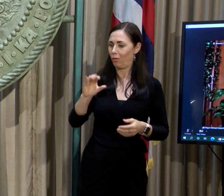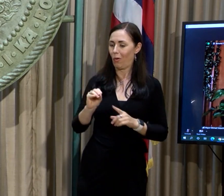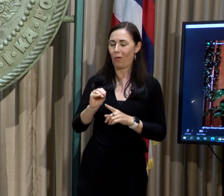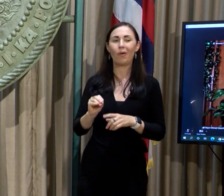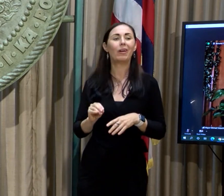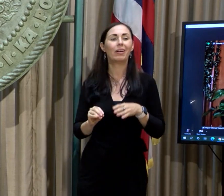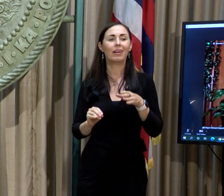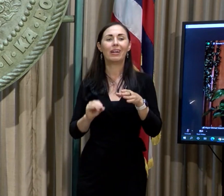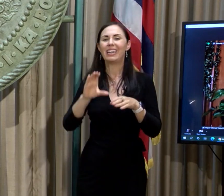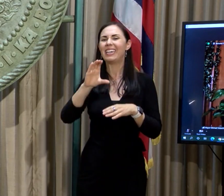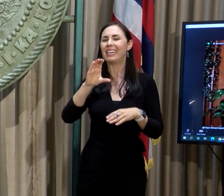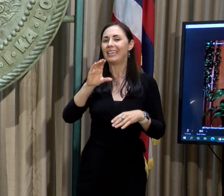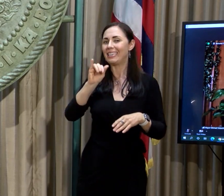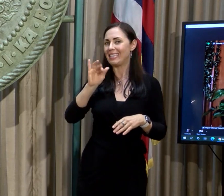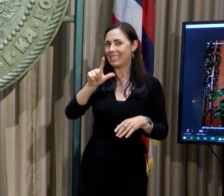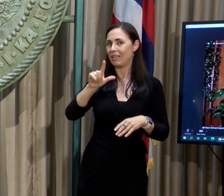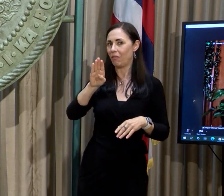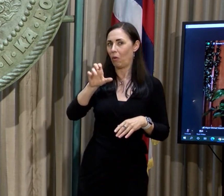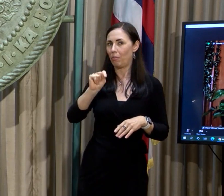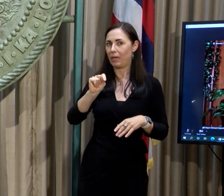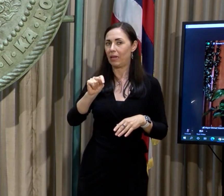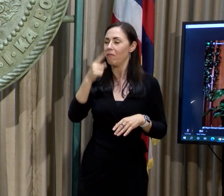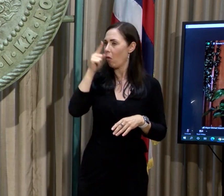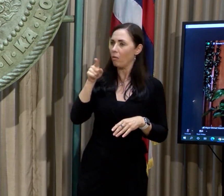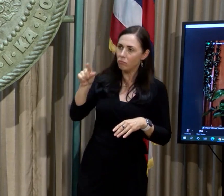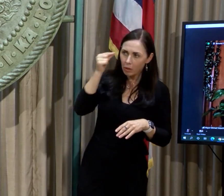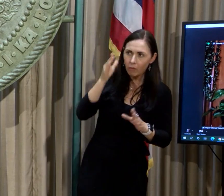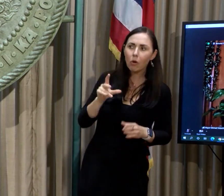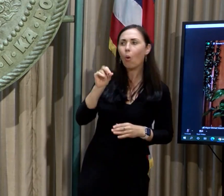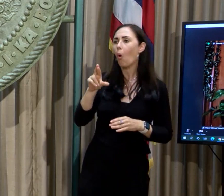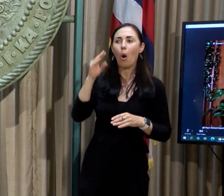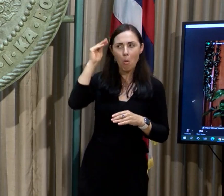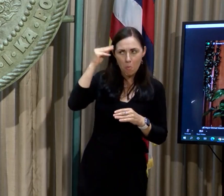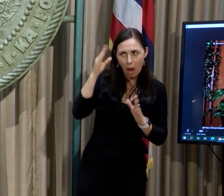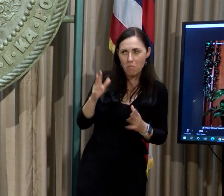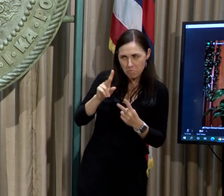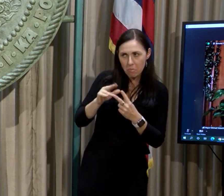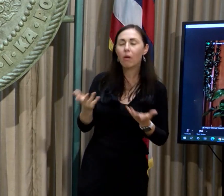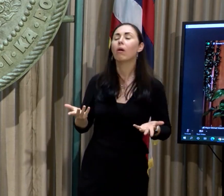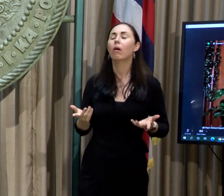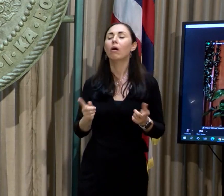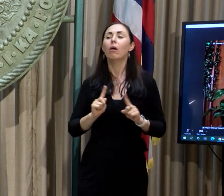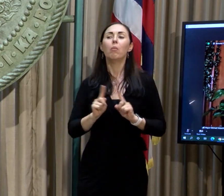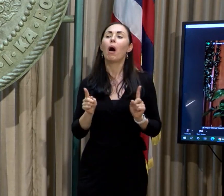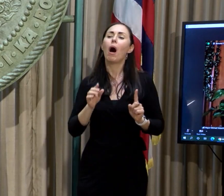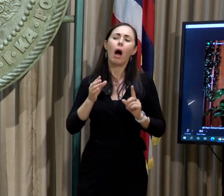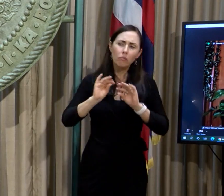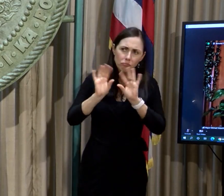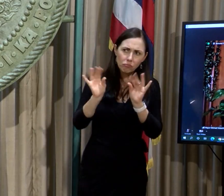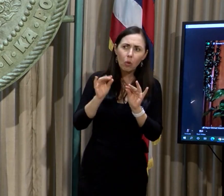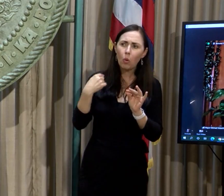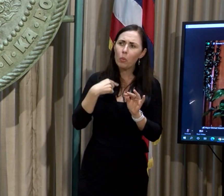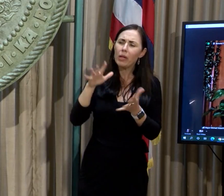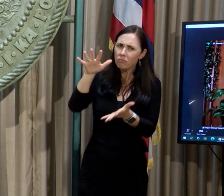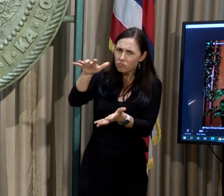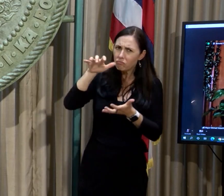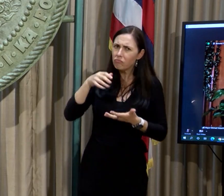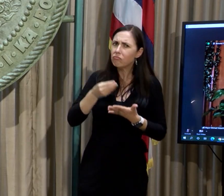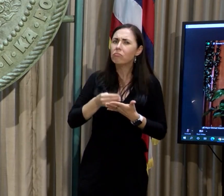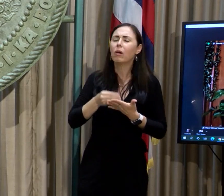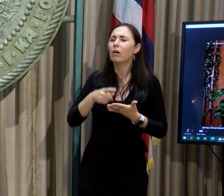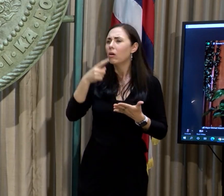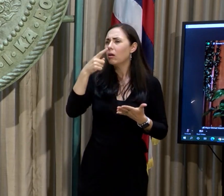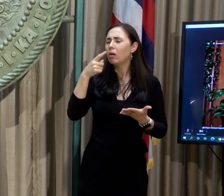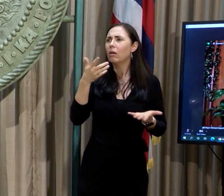This is for the governor or for the county mayors. I just kind of want to clarify, you know, since we're getting this tranche of money, can you kind of